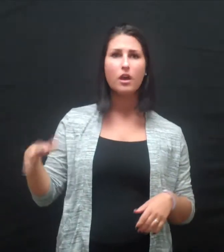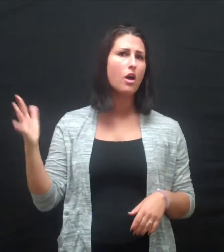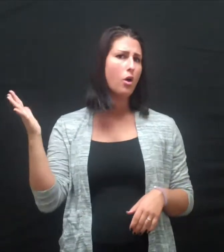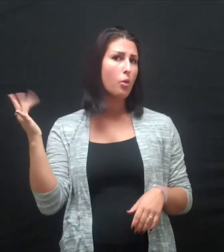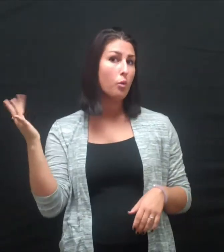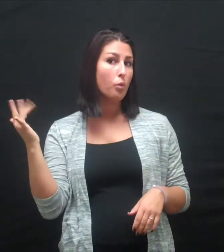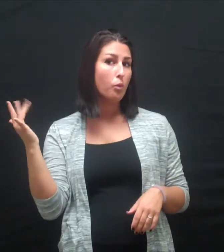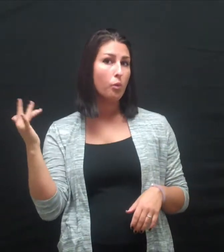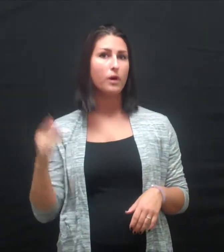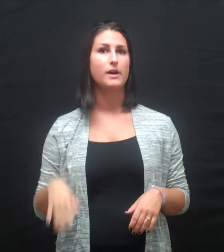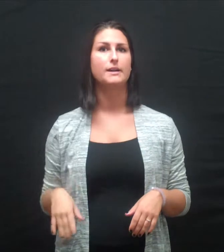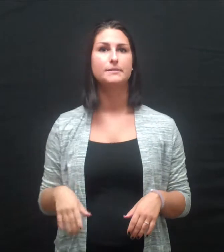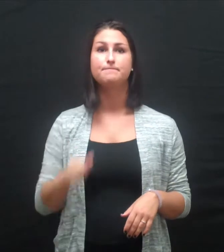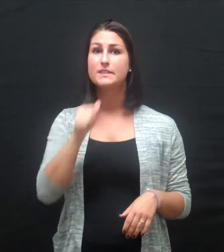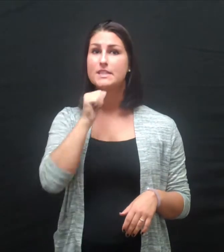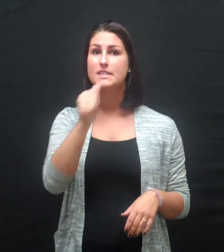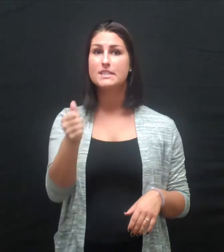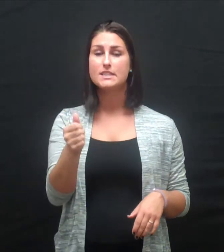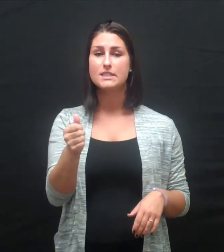interpreter with whatever issues they may be having.